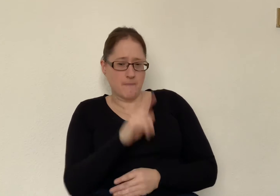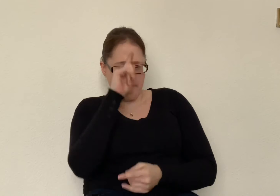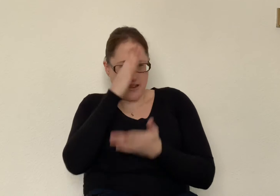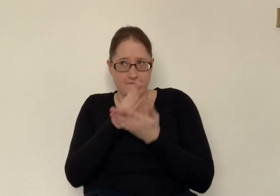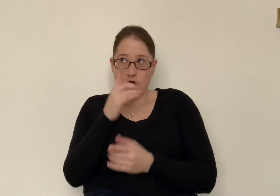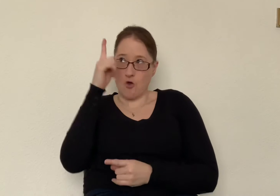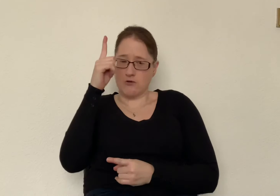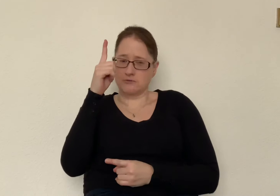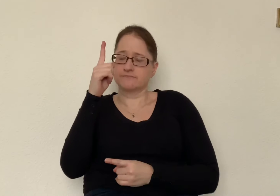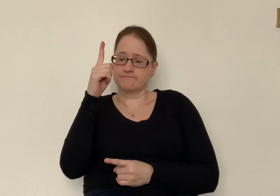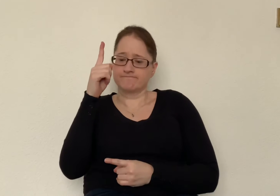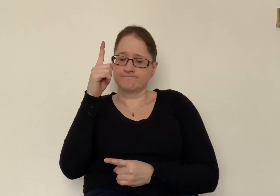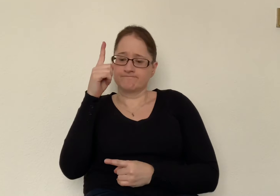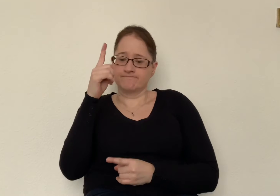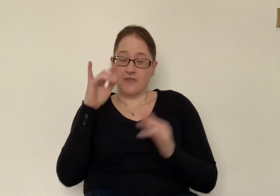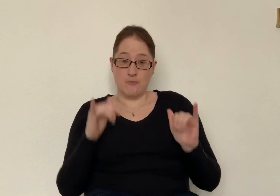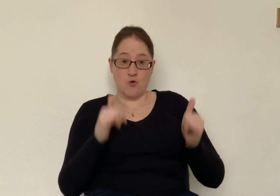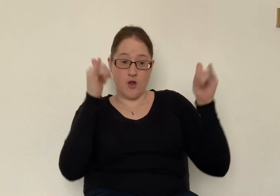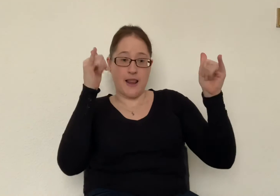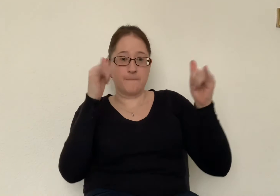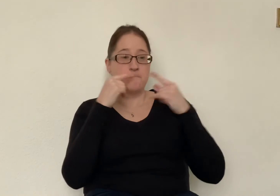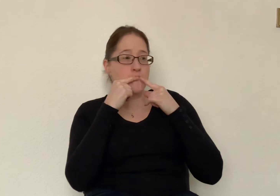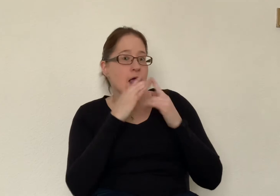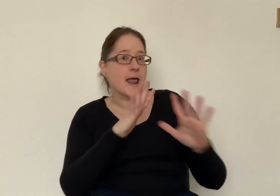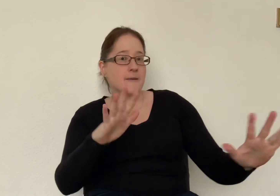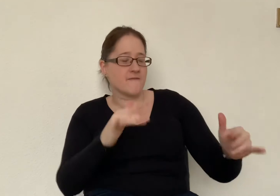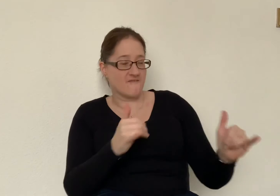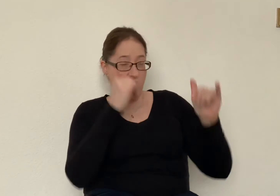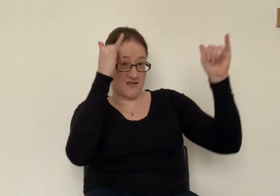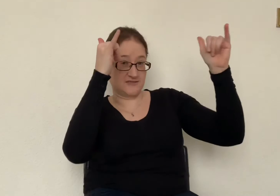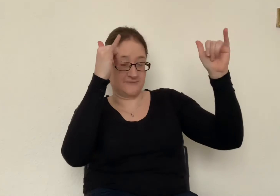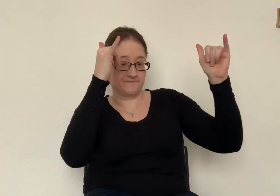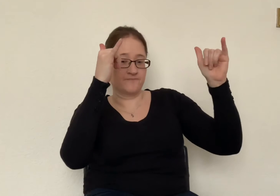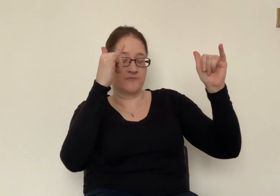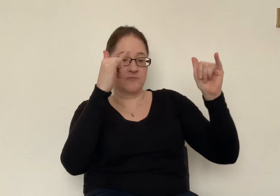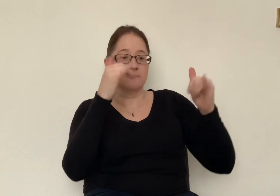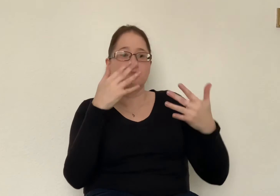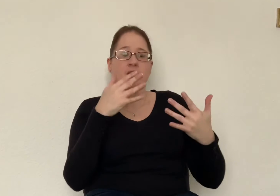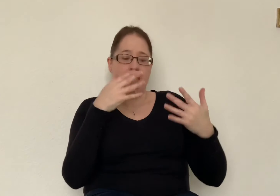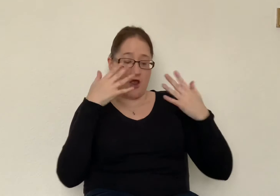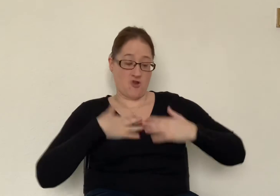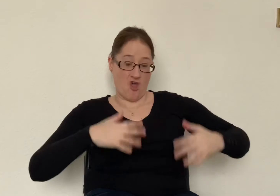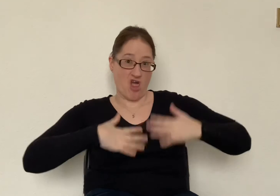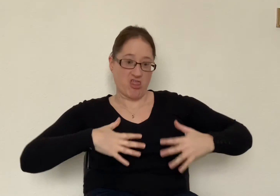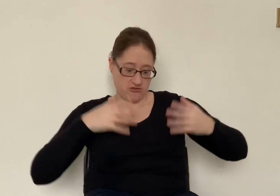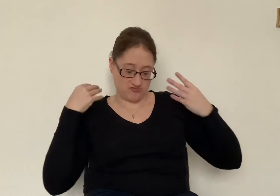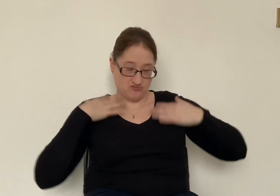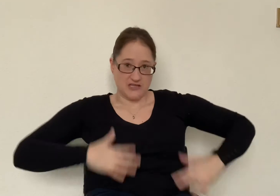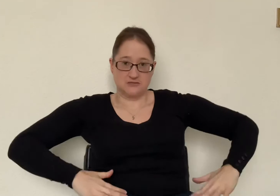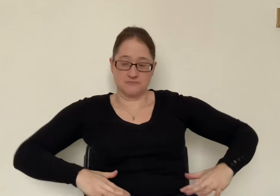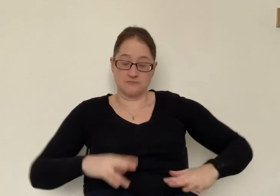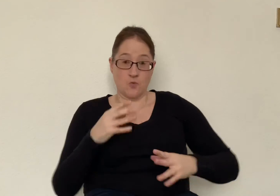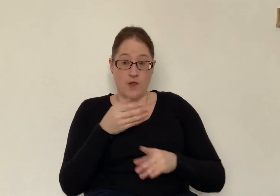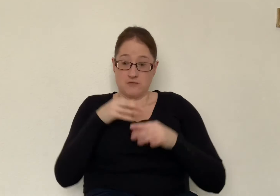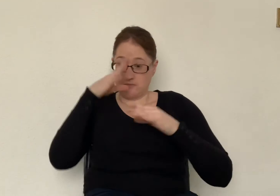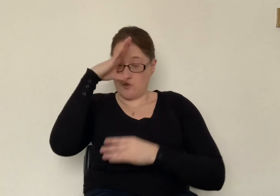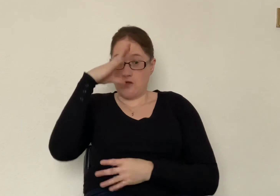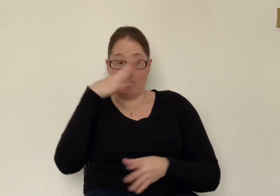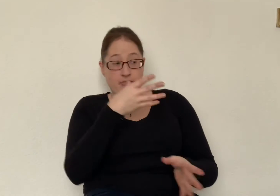sackcloth when the news reached the king of Nineveh he rose from his throne he rose aside